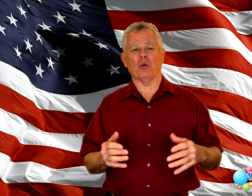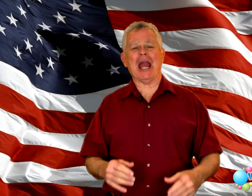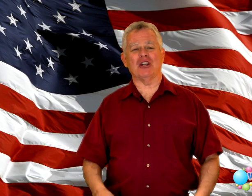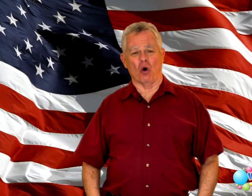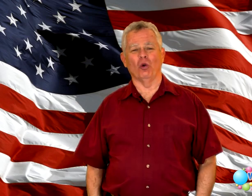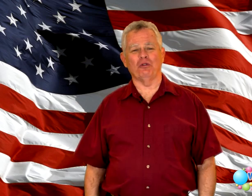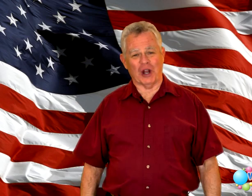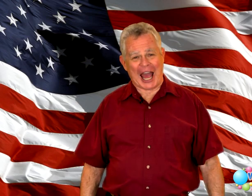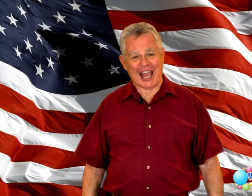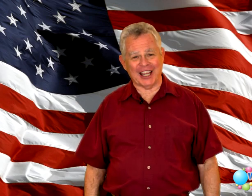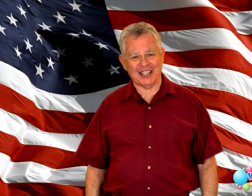Grand Old Flag.